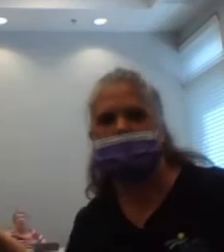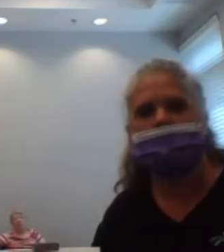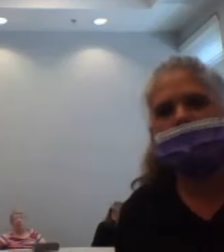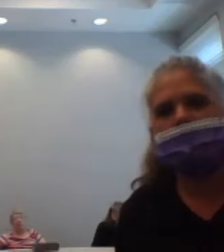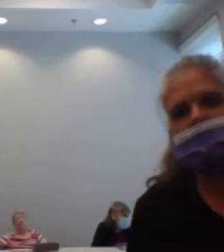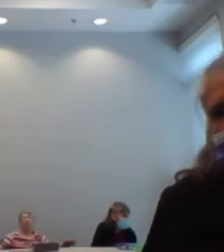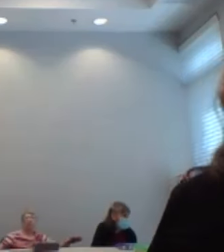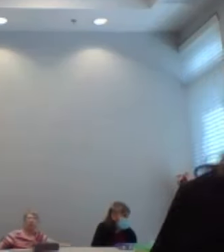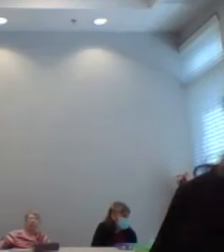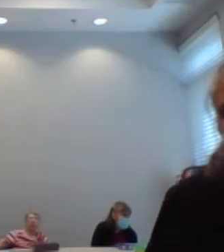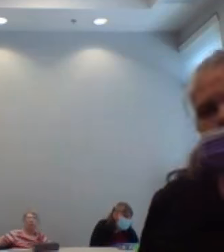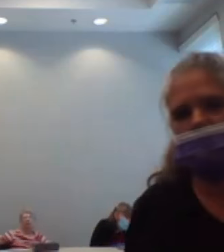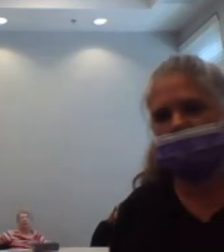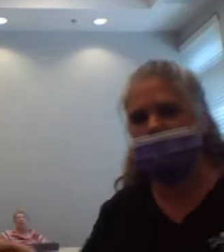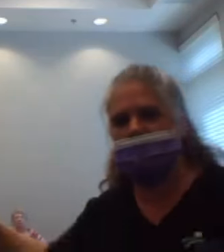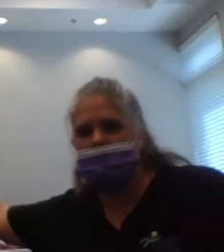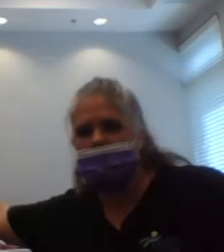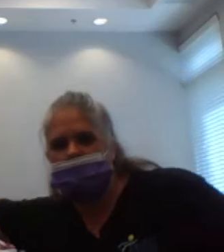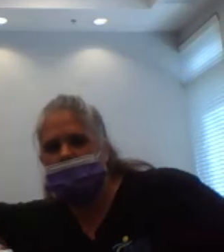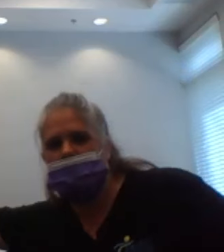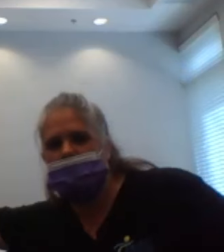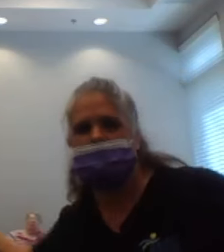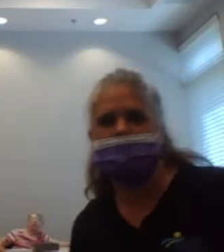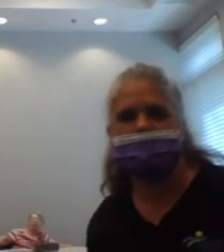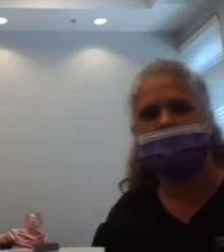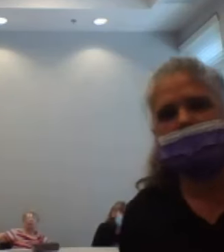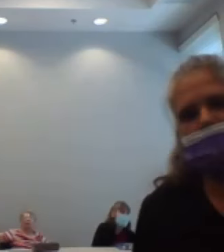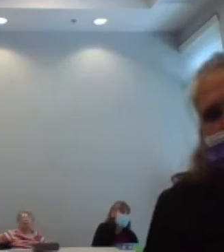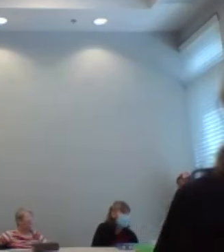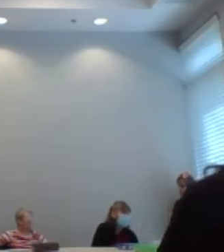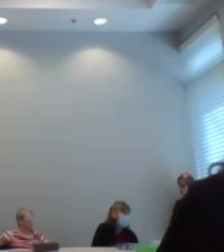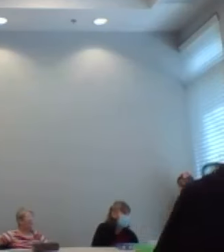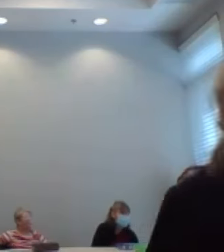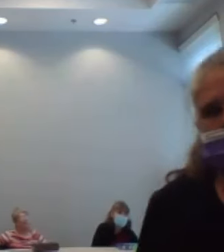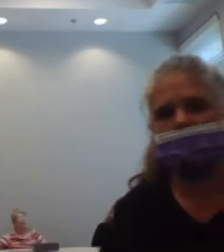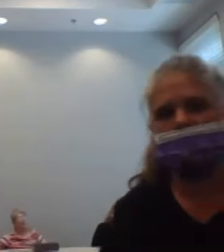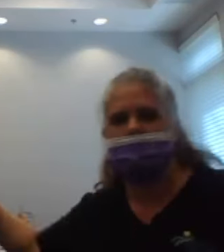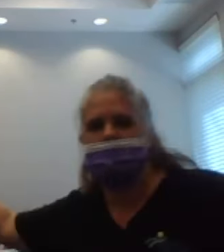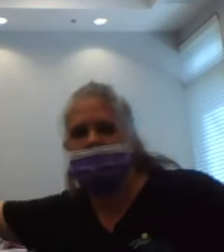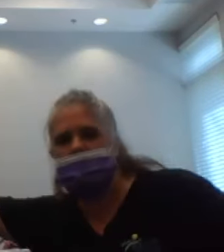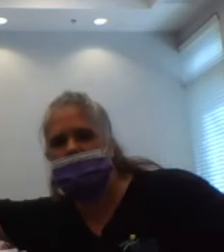12, 13, 14, 15,